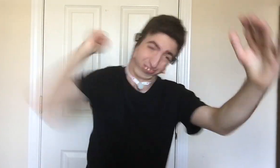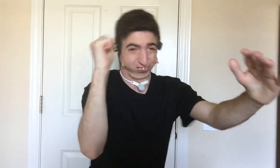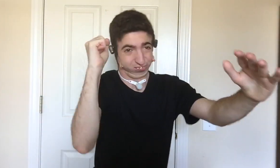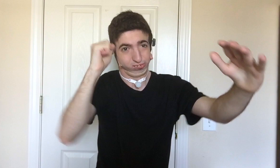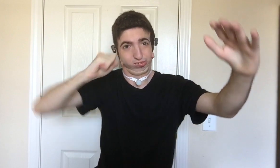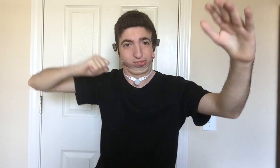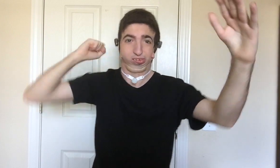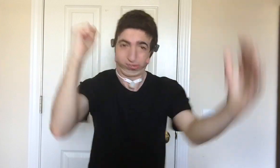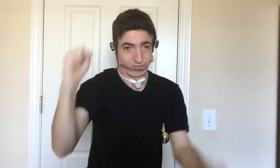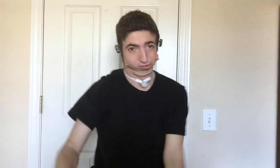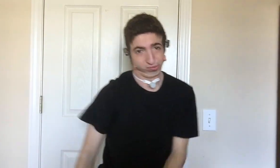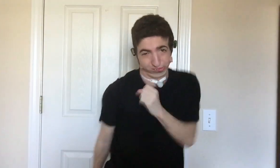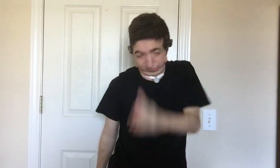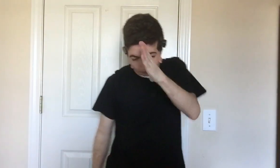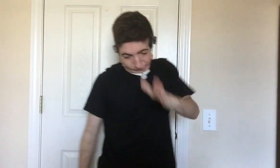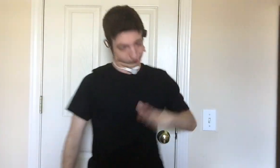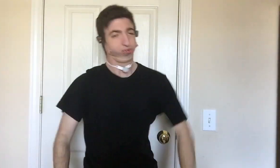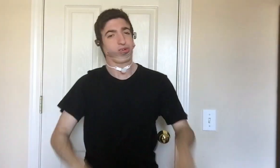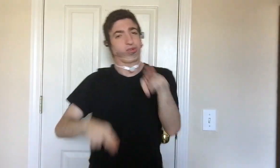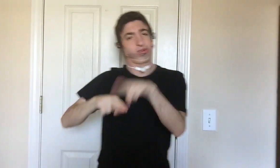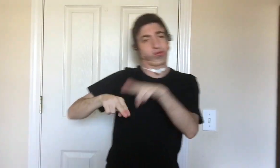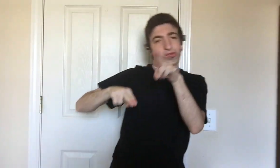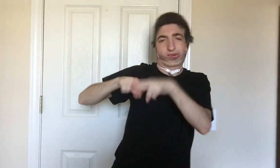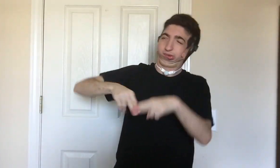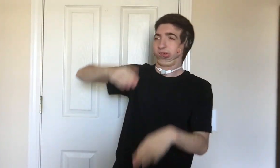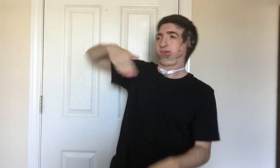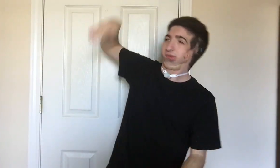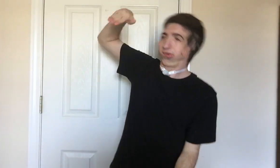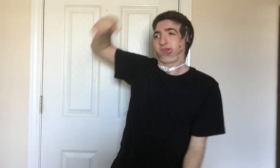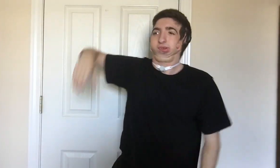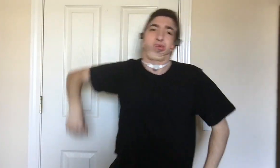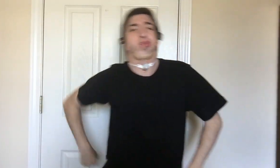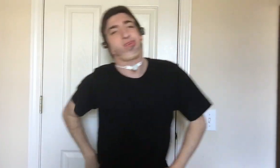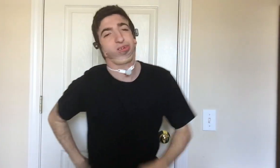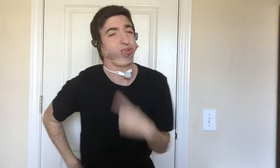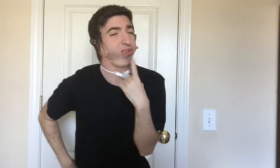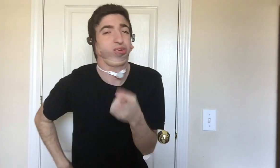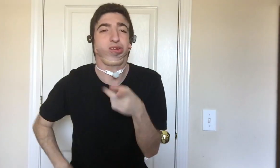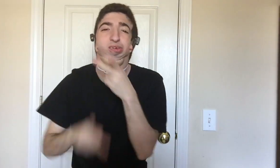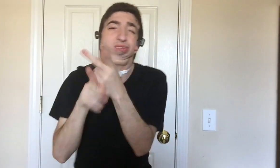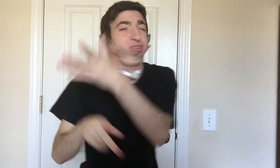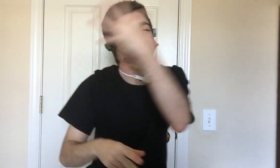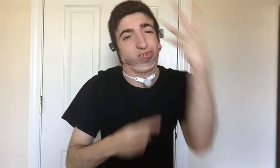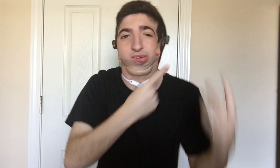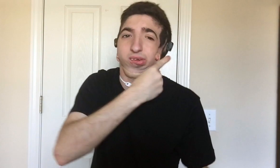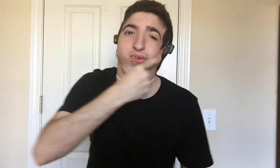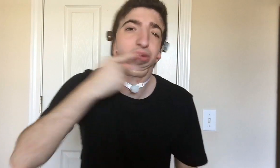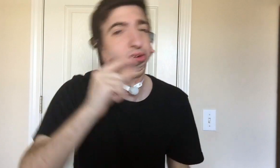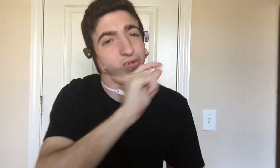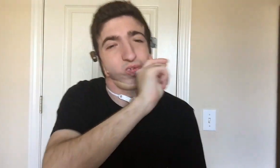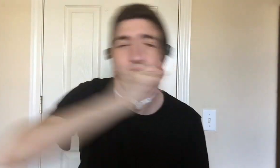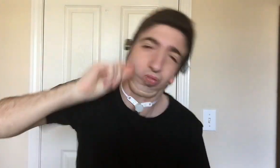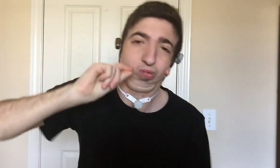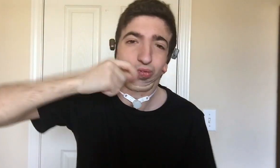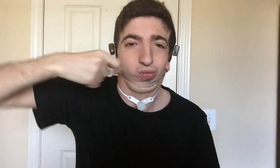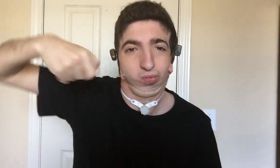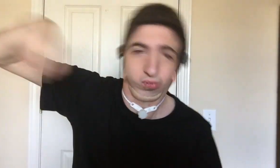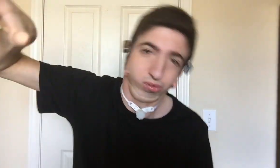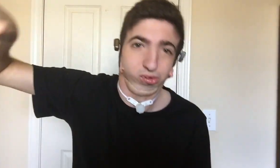And there's an old man sitting on the throne They're saying I should probably keep my bloody mouth shut I'm headed straight